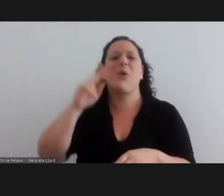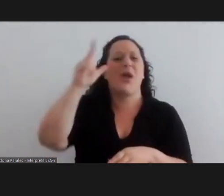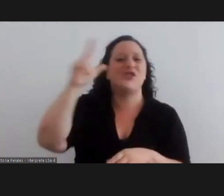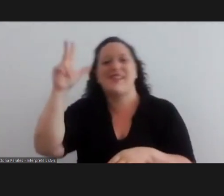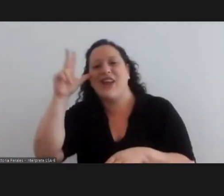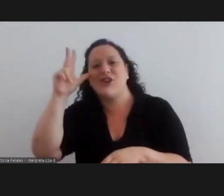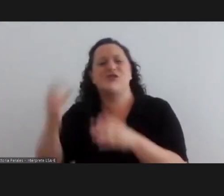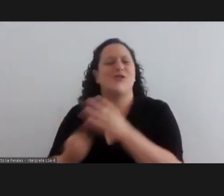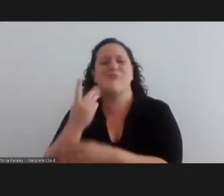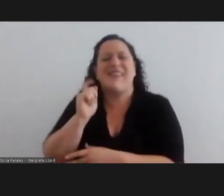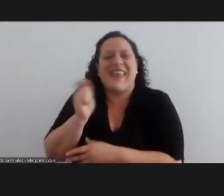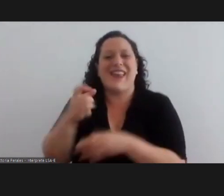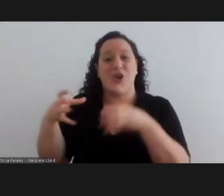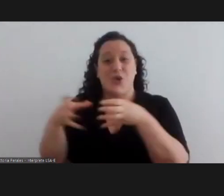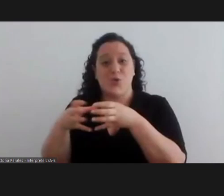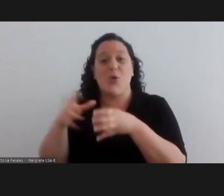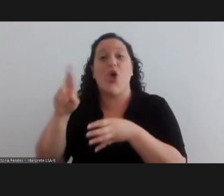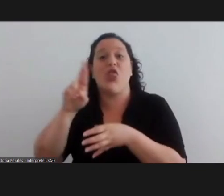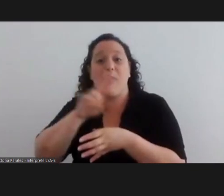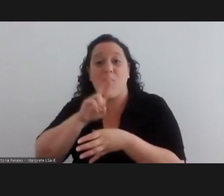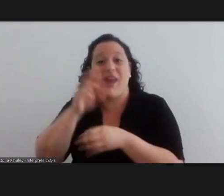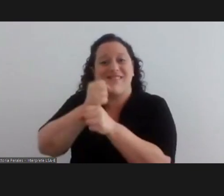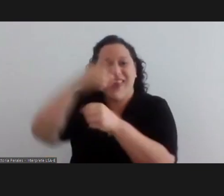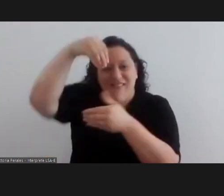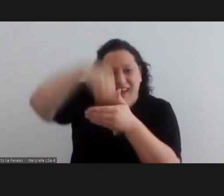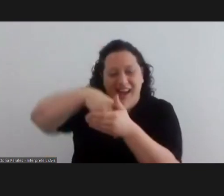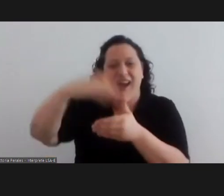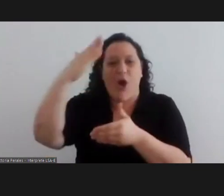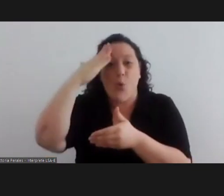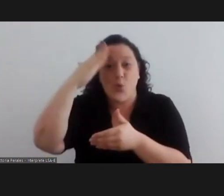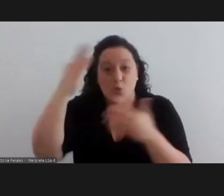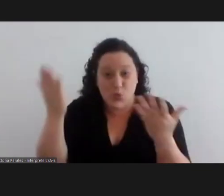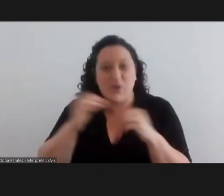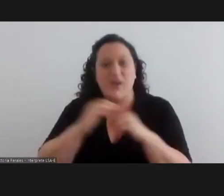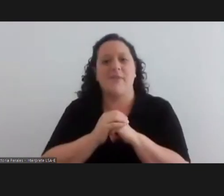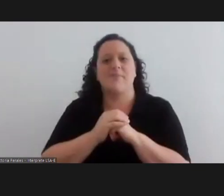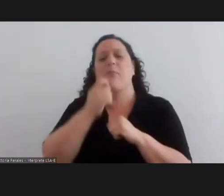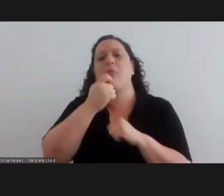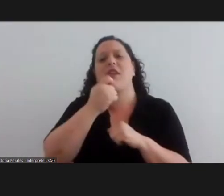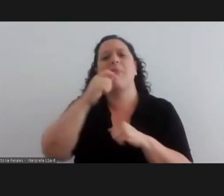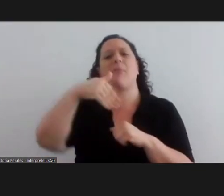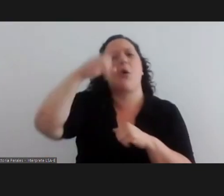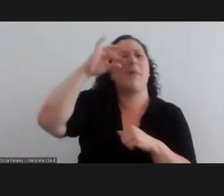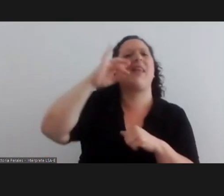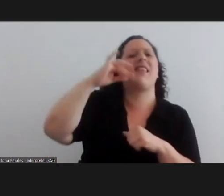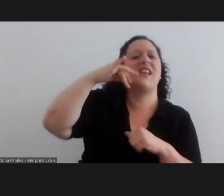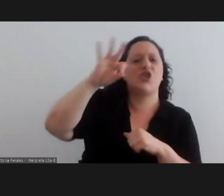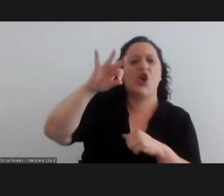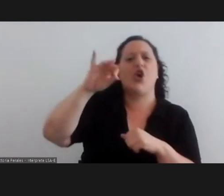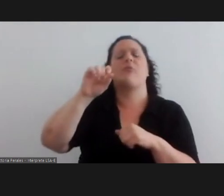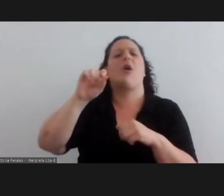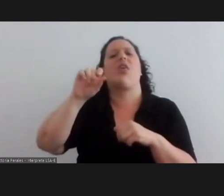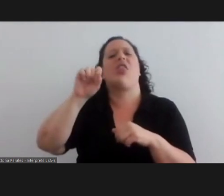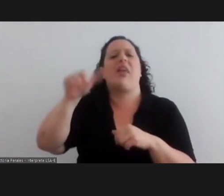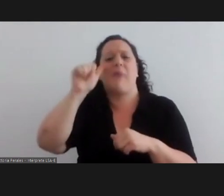1978 as a result of the initiative of a group of women in culture where susana lopez merino from